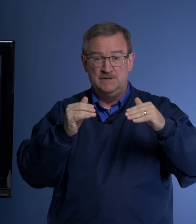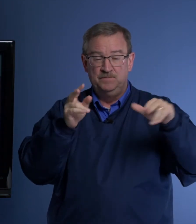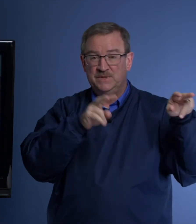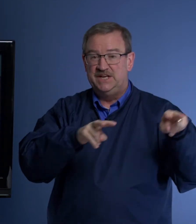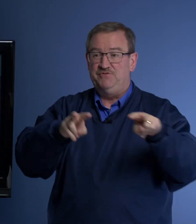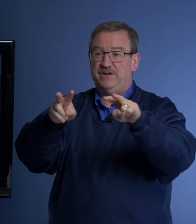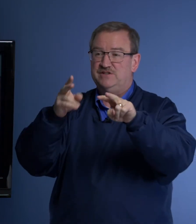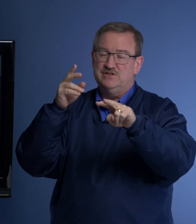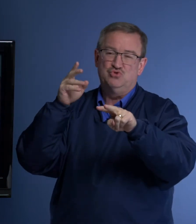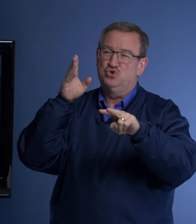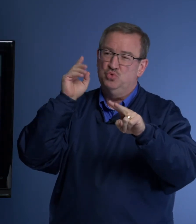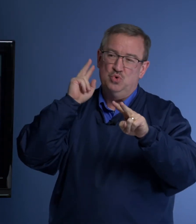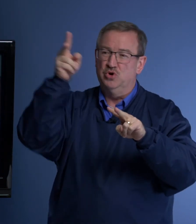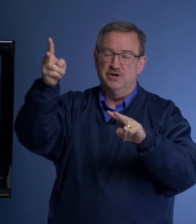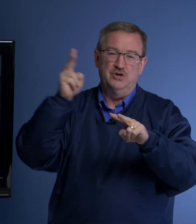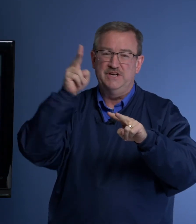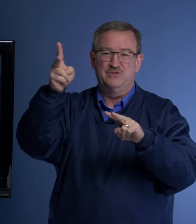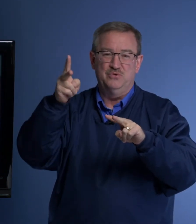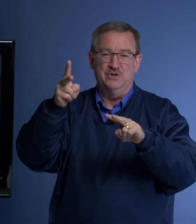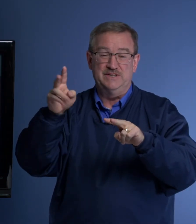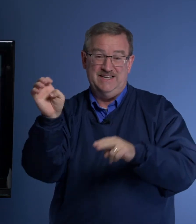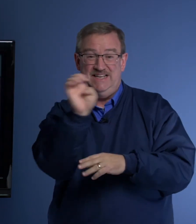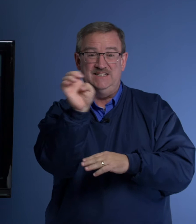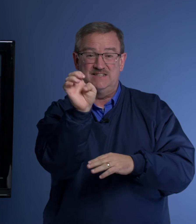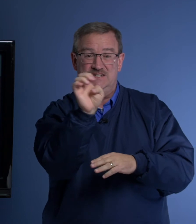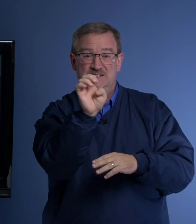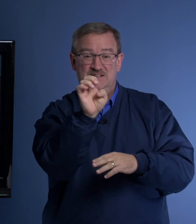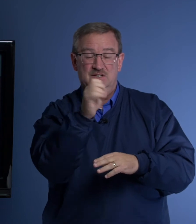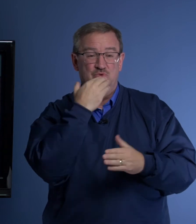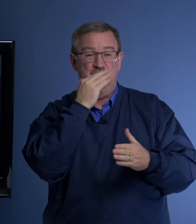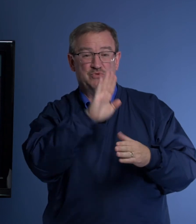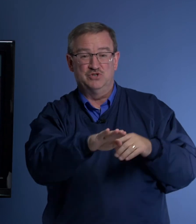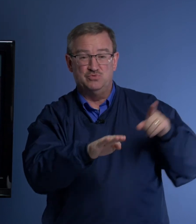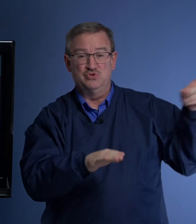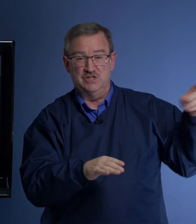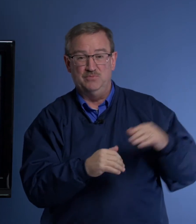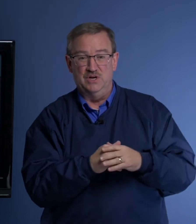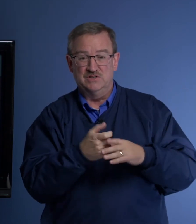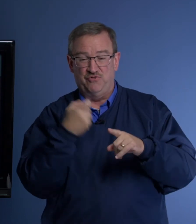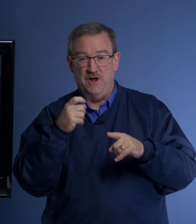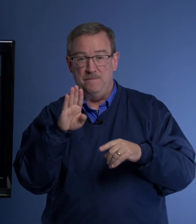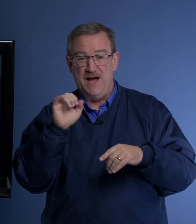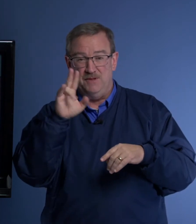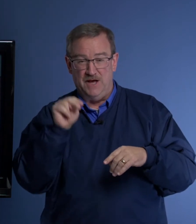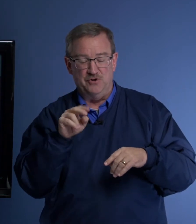He faced toward looking toward the east, which is where Jerusalem was from Babylon or